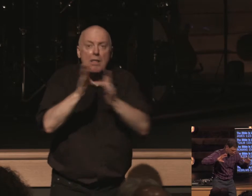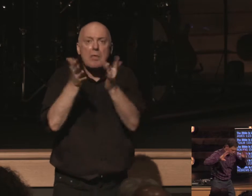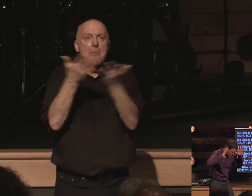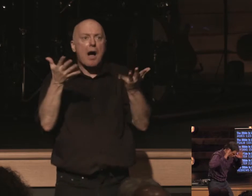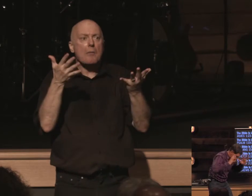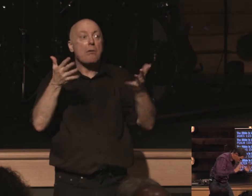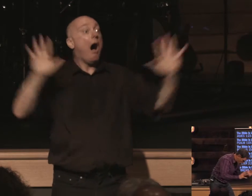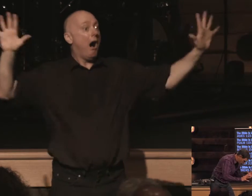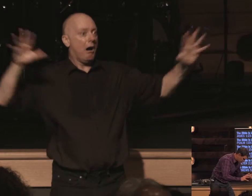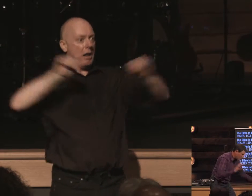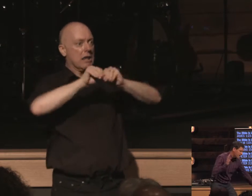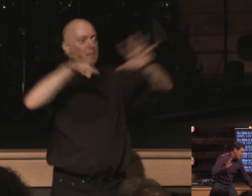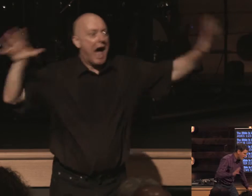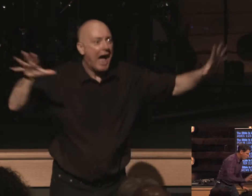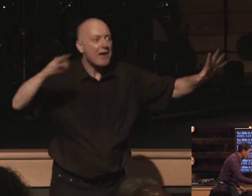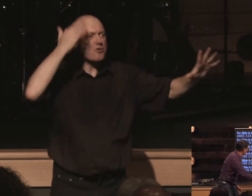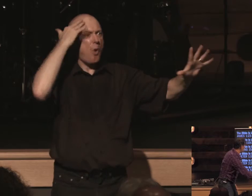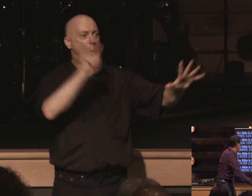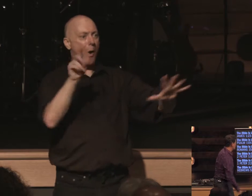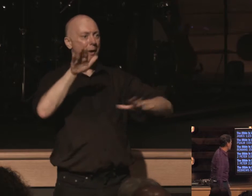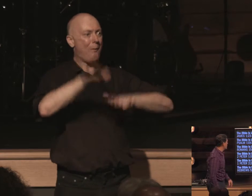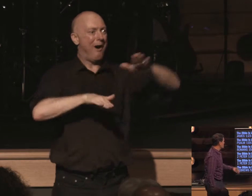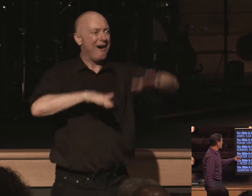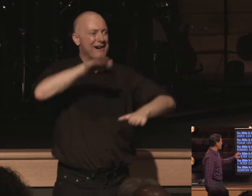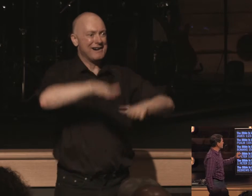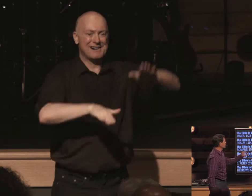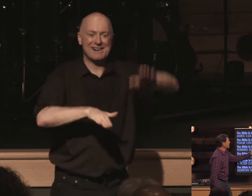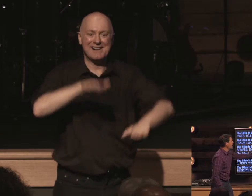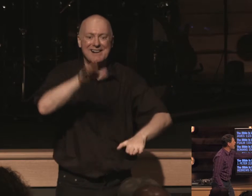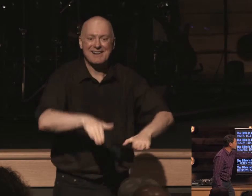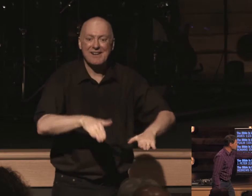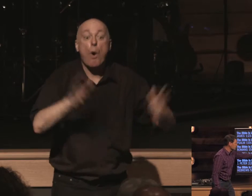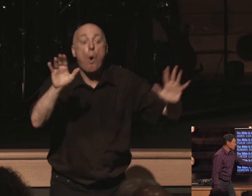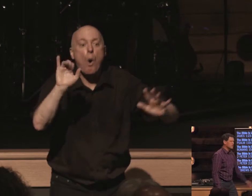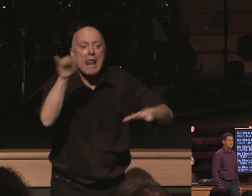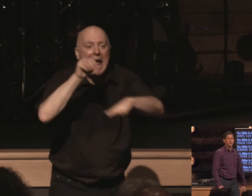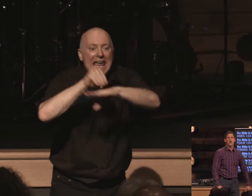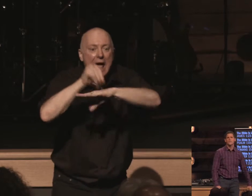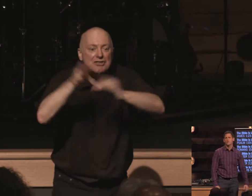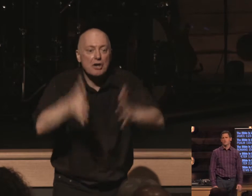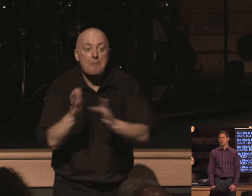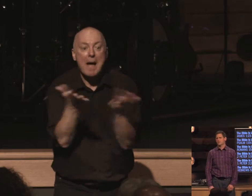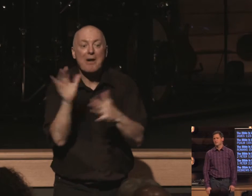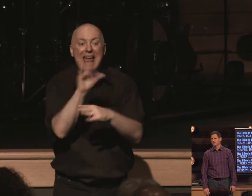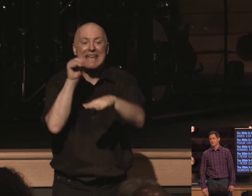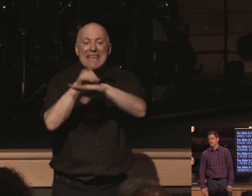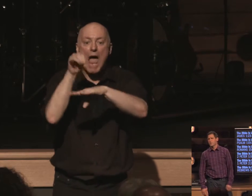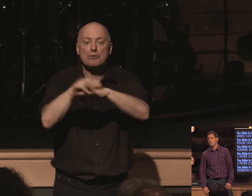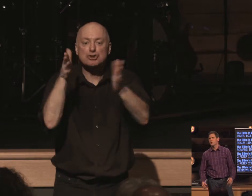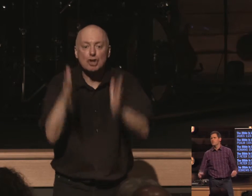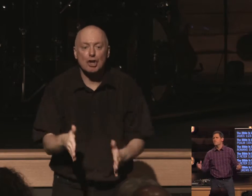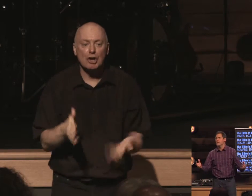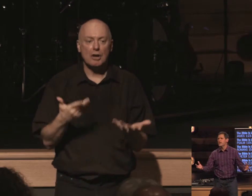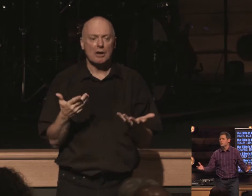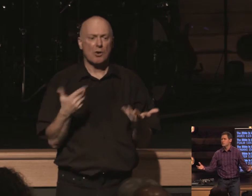vision shows the light of where we are to go the bible's like a counselor that comforts us when we're fighting through